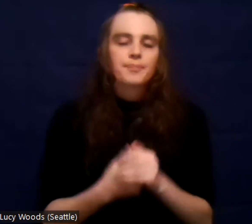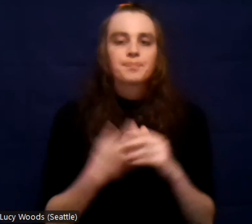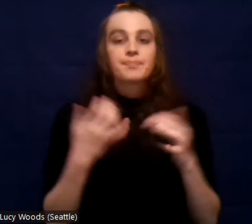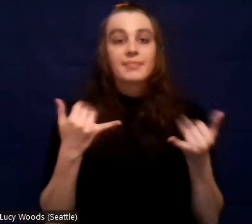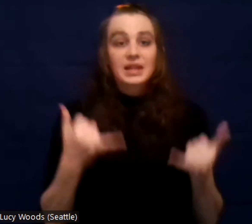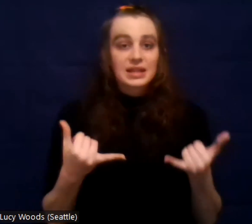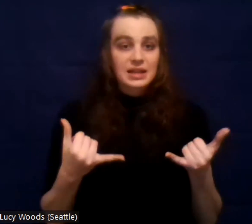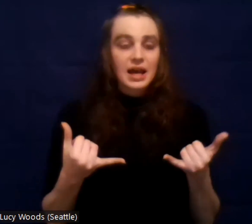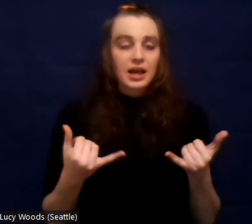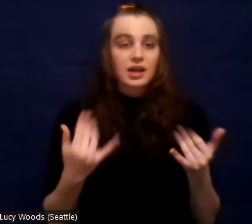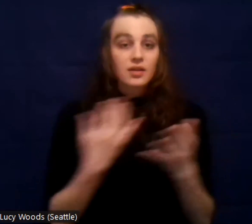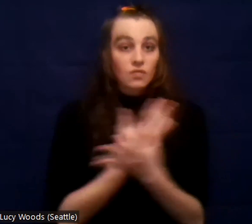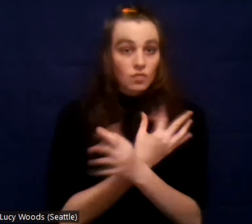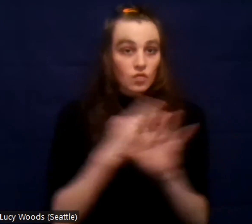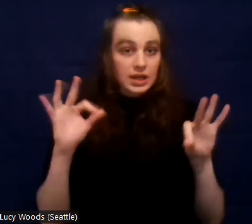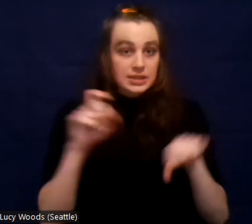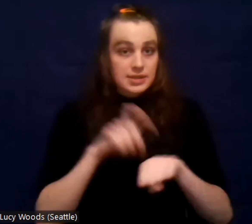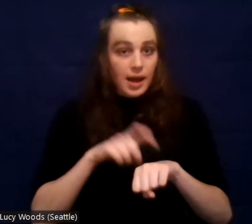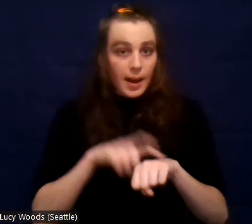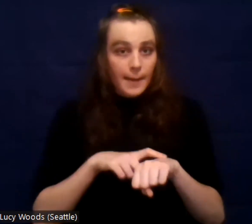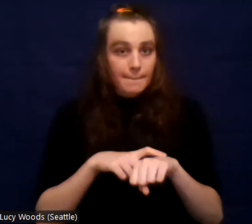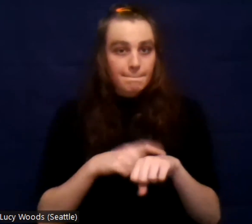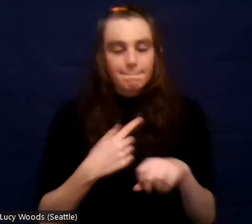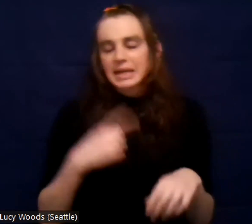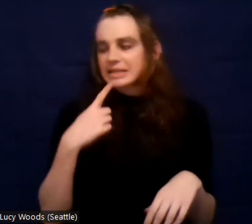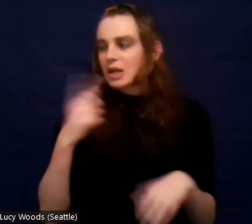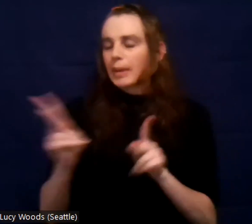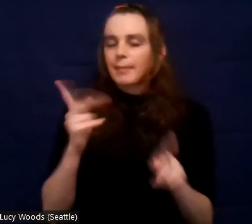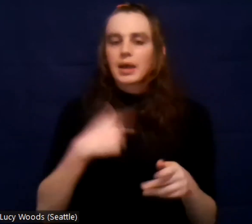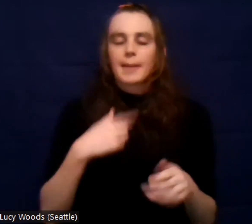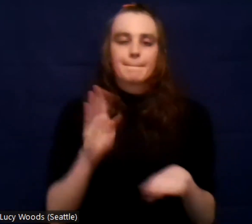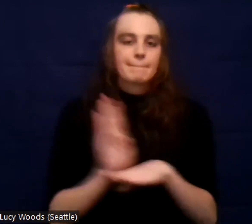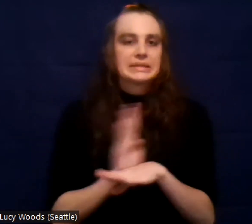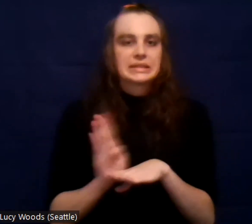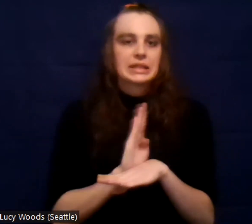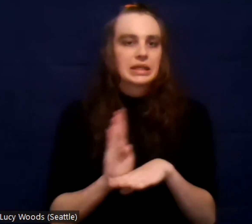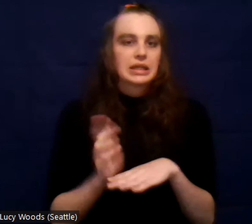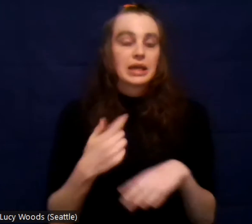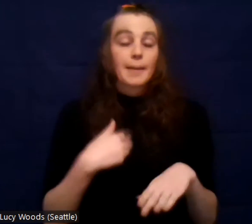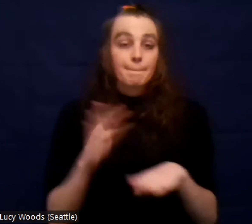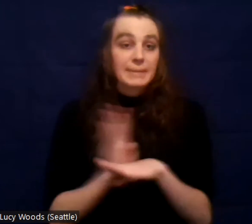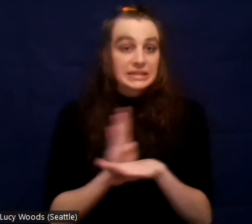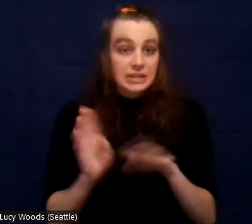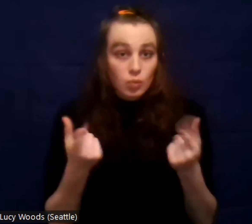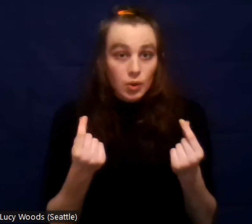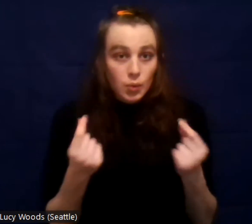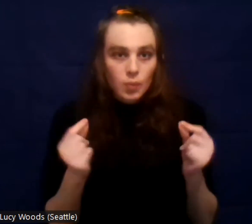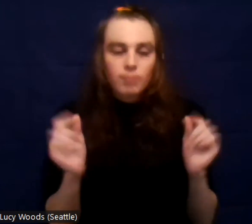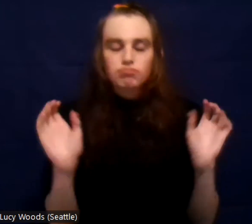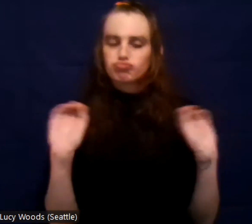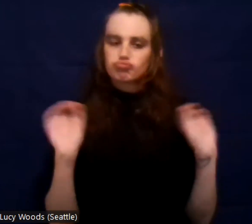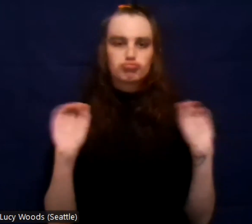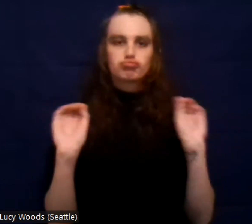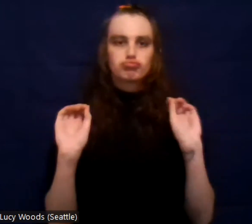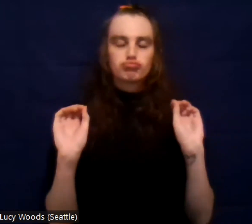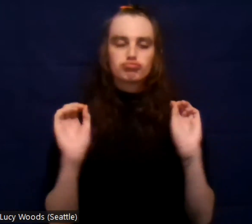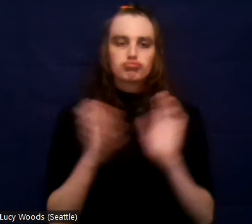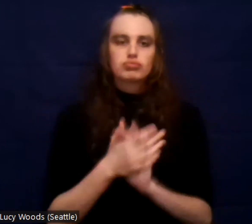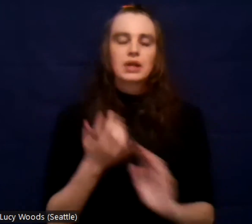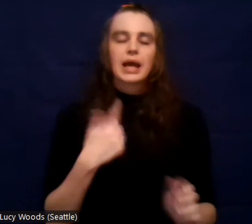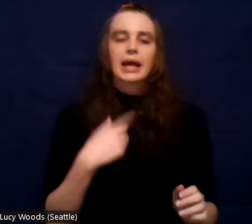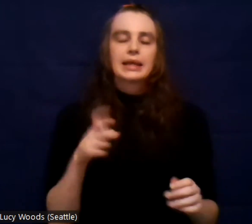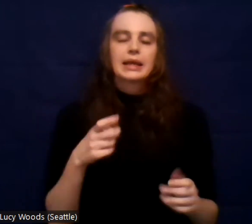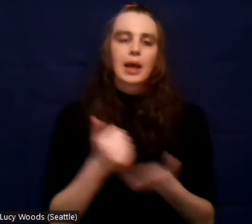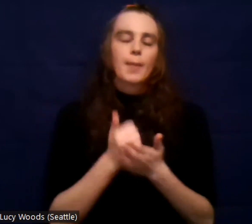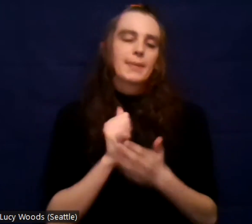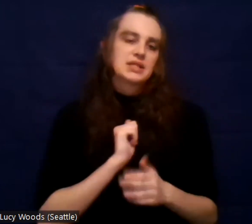I tell people I'm busy and I'll be busy doing nothing because, uh, I can't pour from an empty cup. I